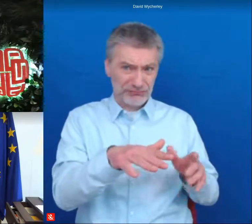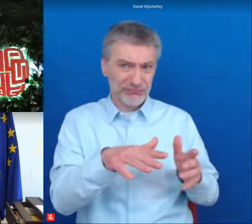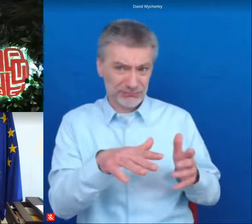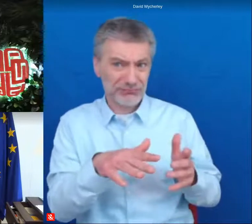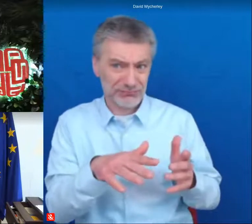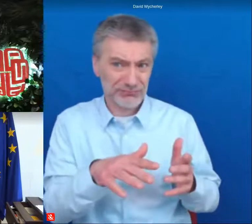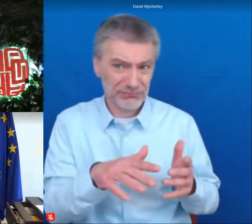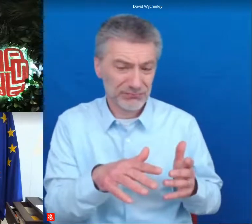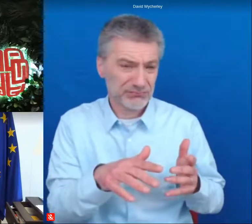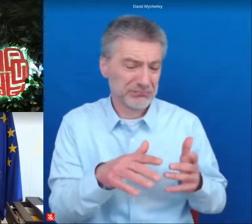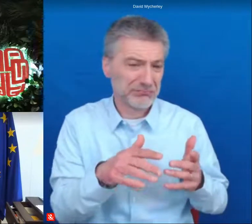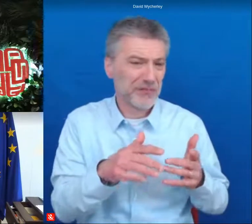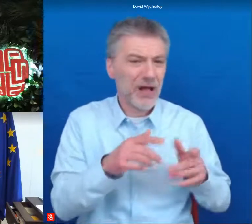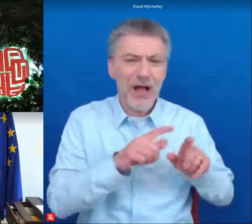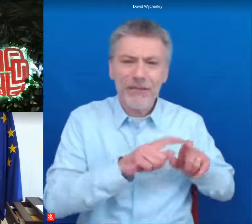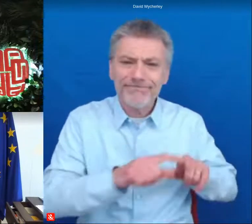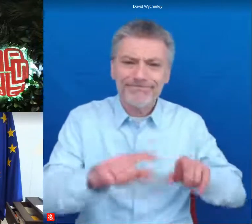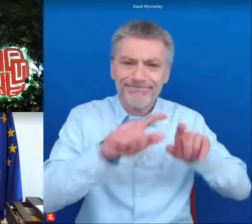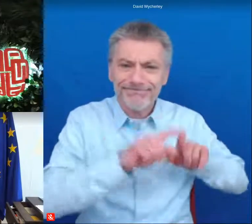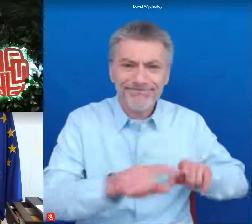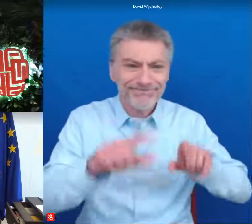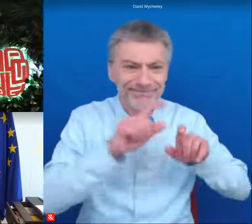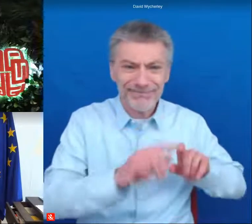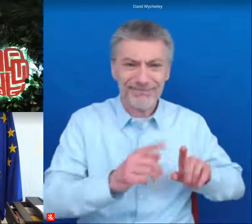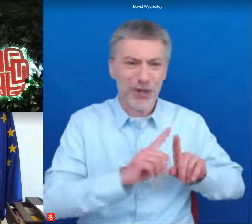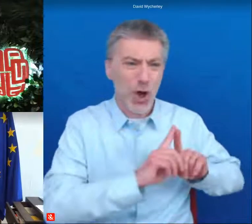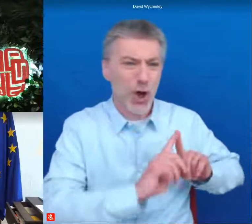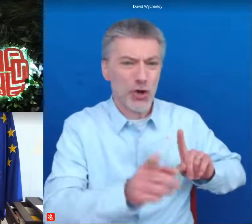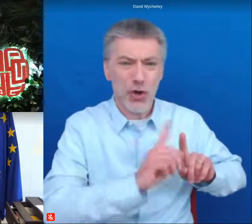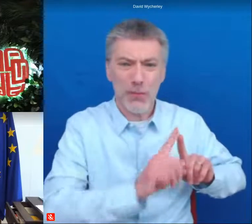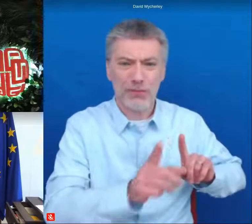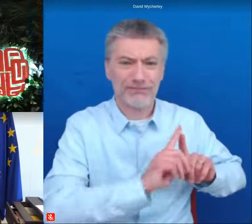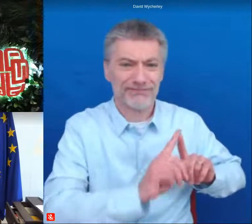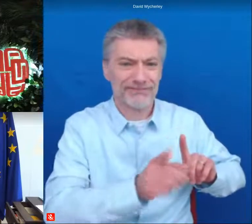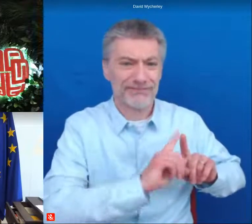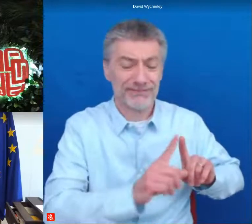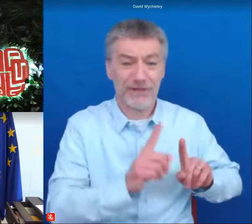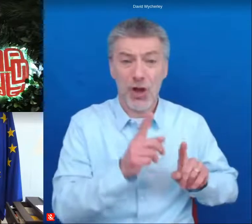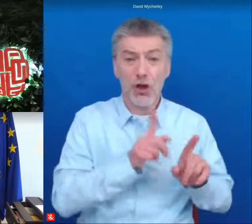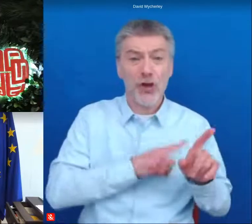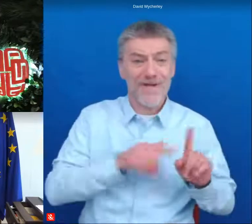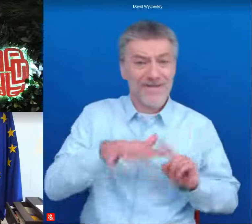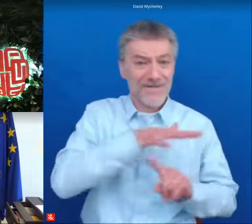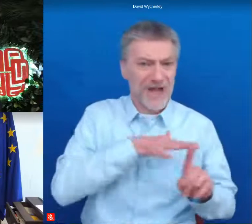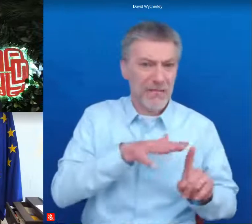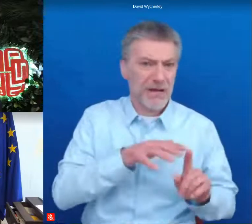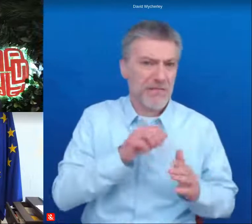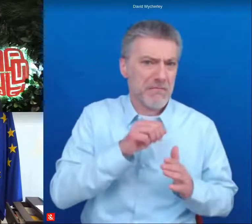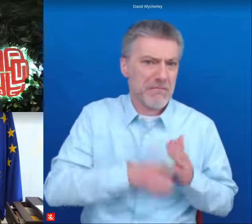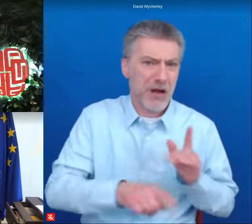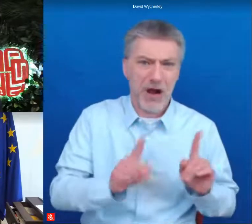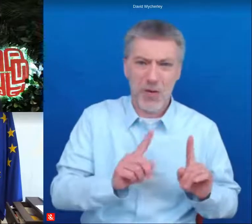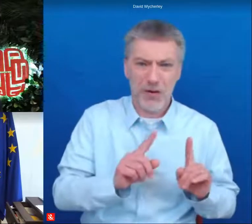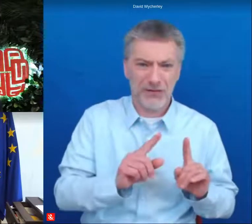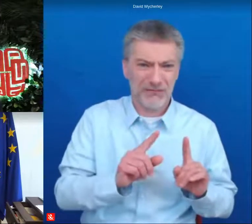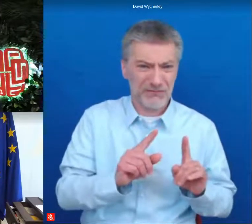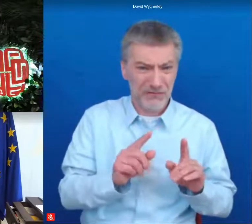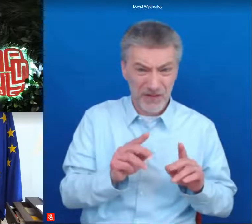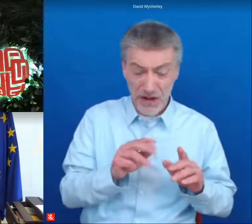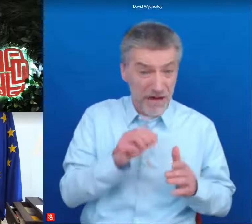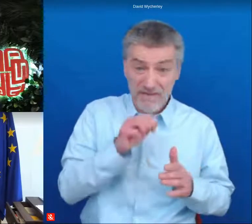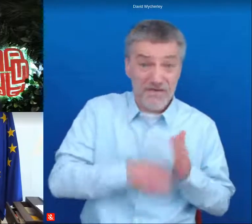in endless commute young family we cannot afford to buy even the tiniest home